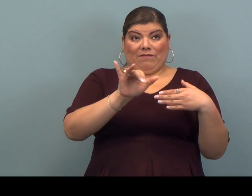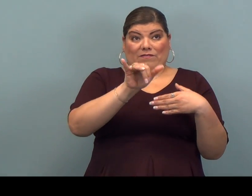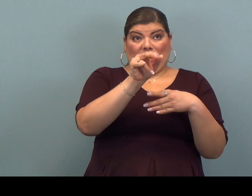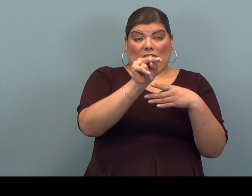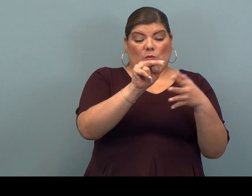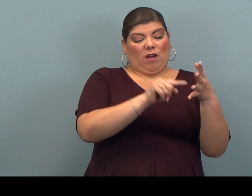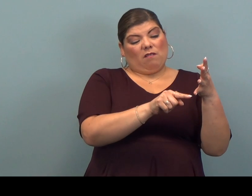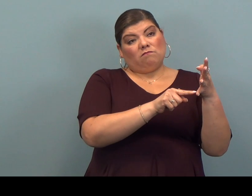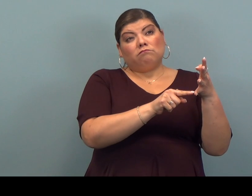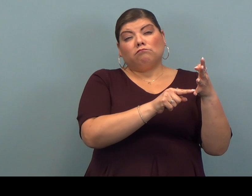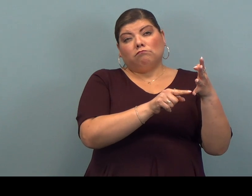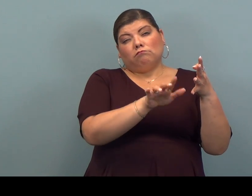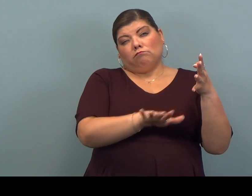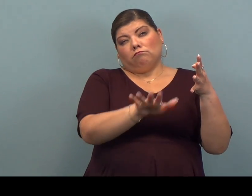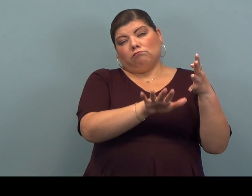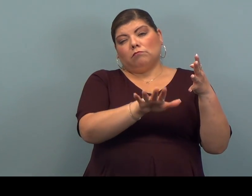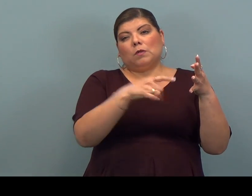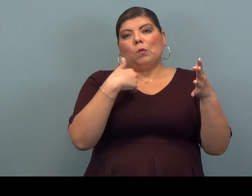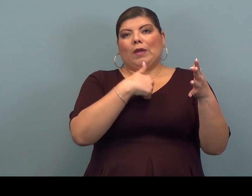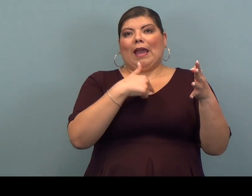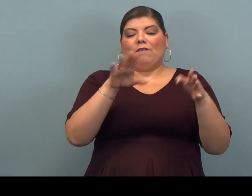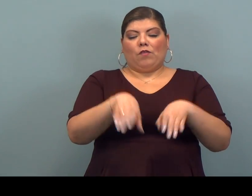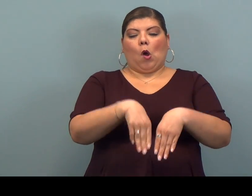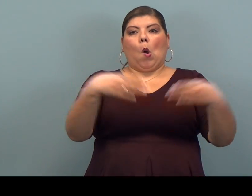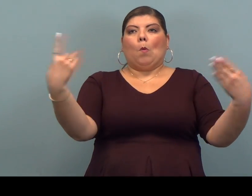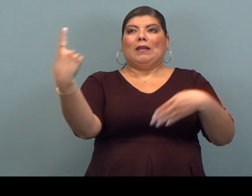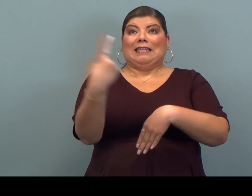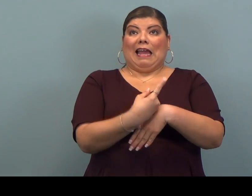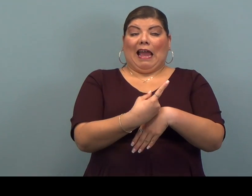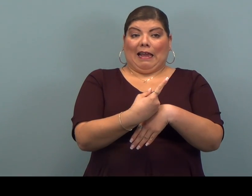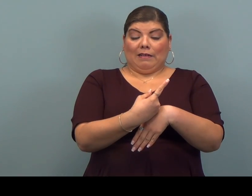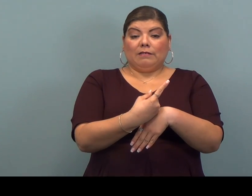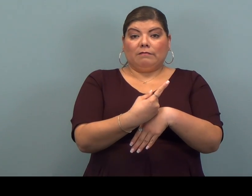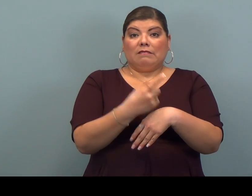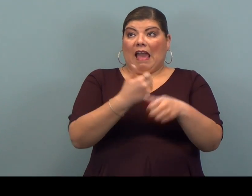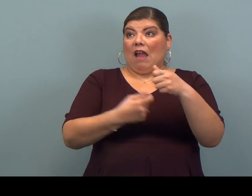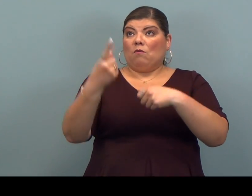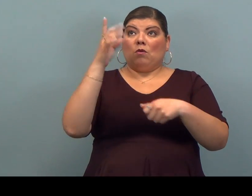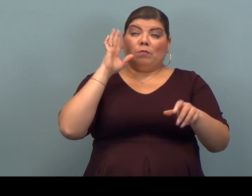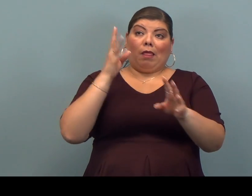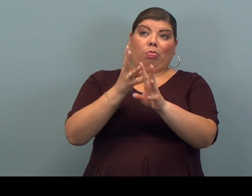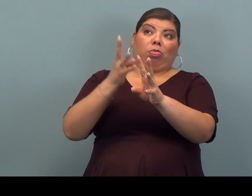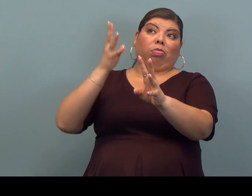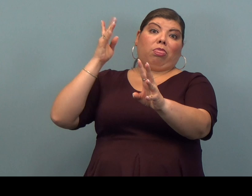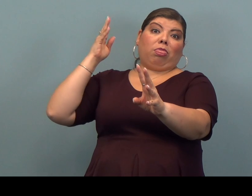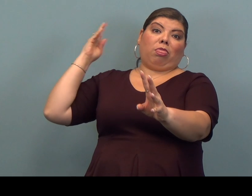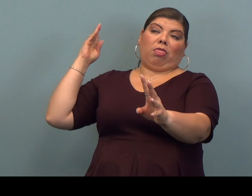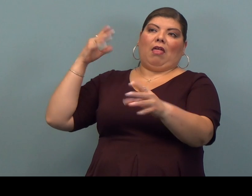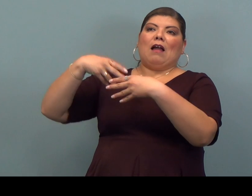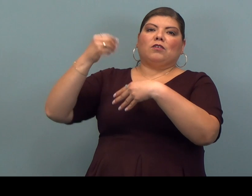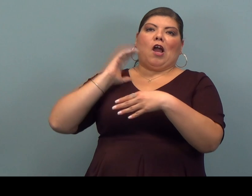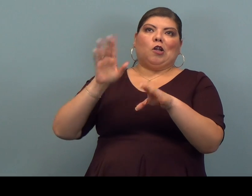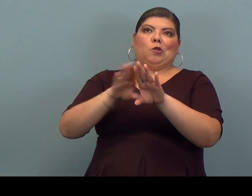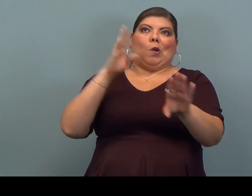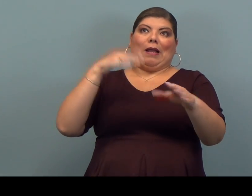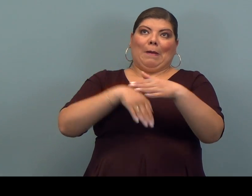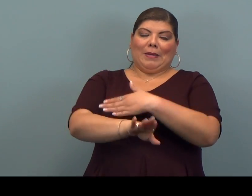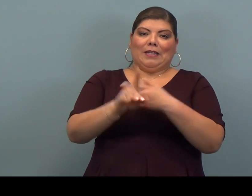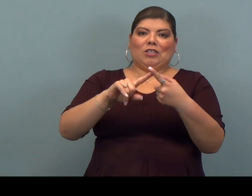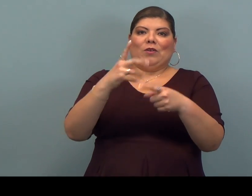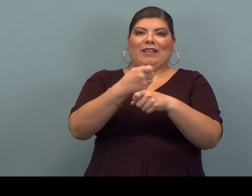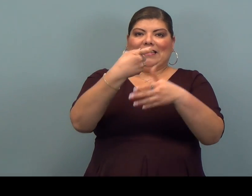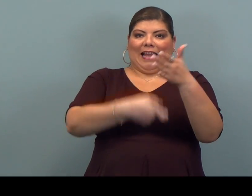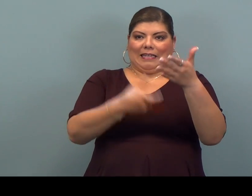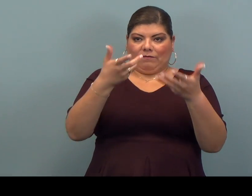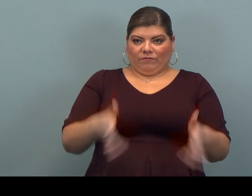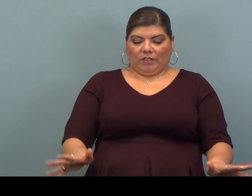the end of January, we have our grand opening day. People are going to be lined up outside of our door waiting to